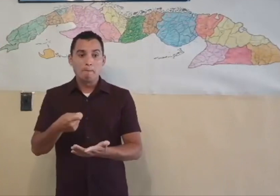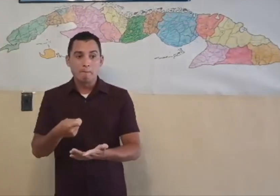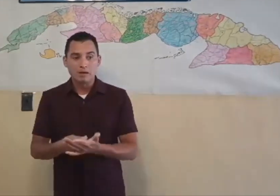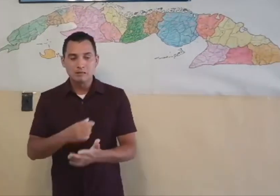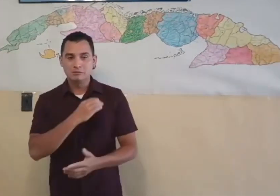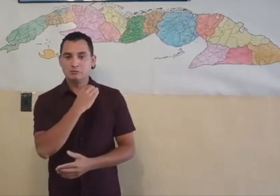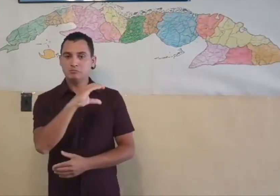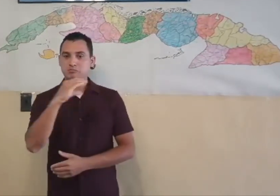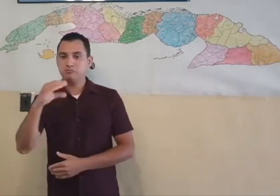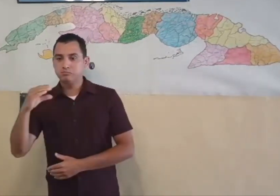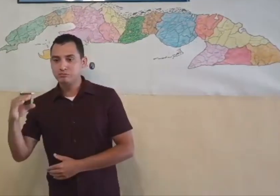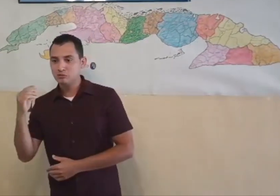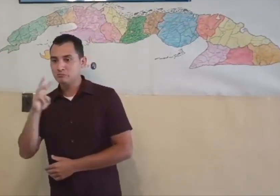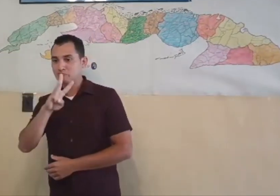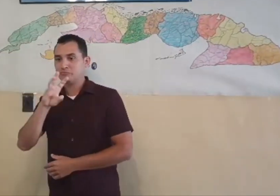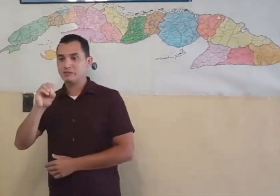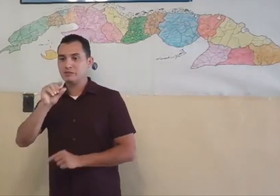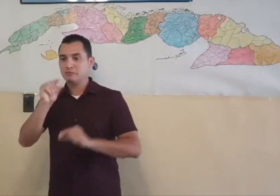May God bless you all.